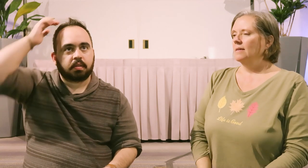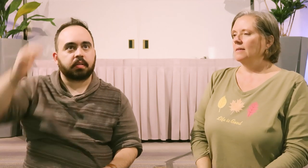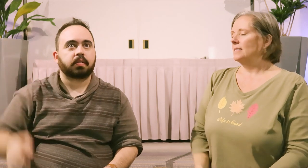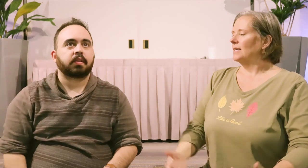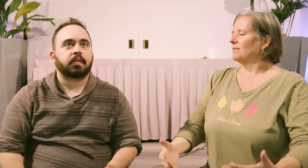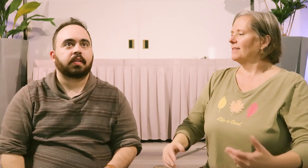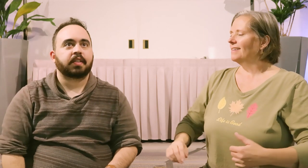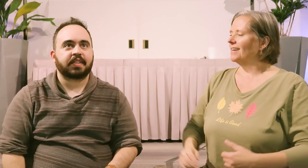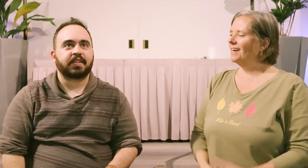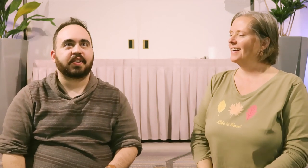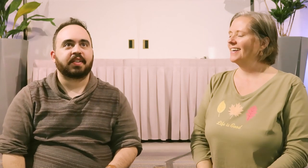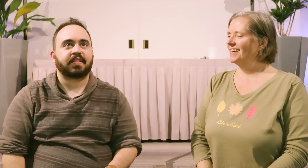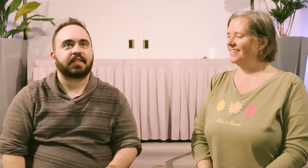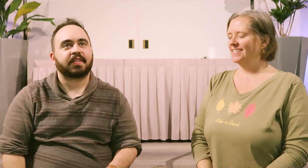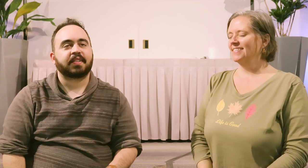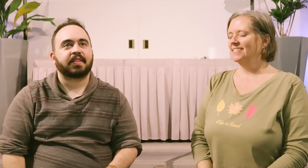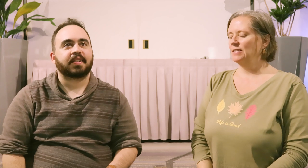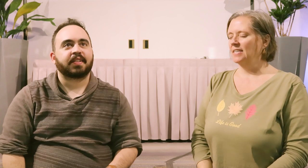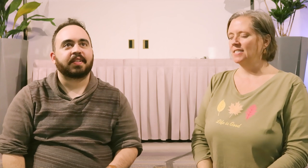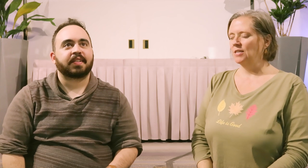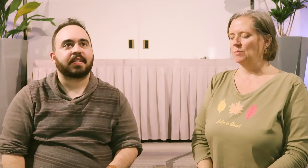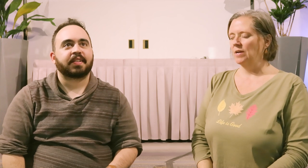This tension. This tension. And then nice, gentle breath.